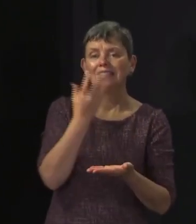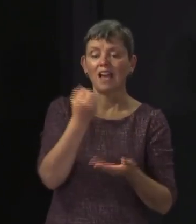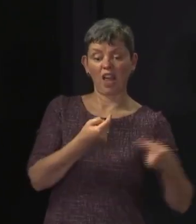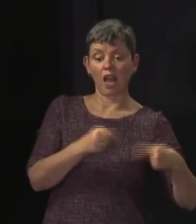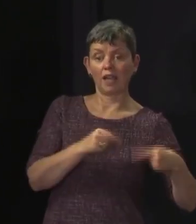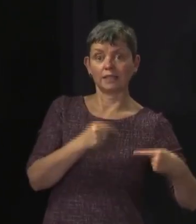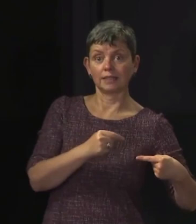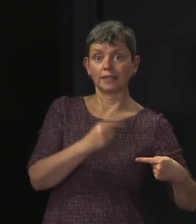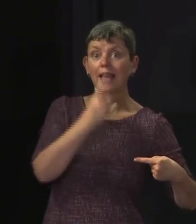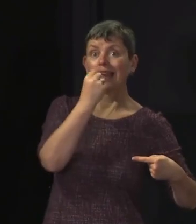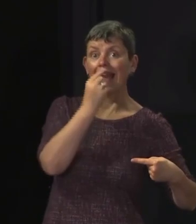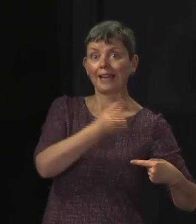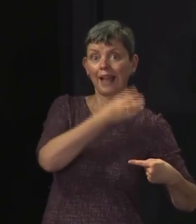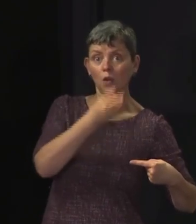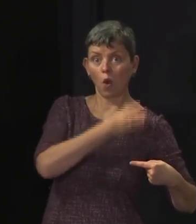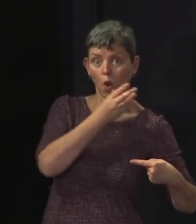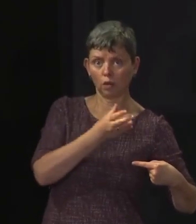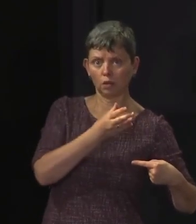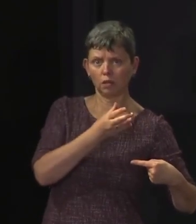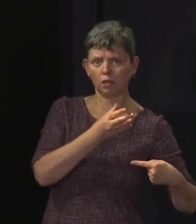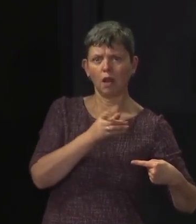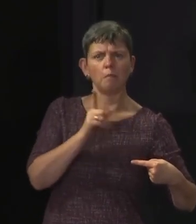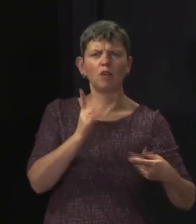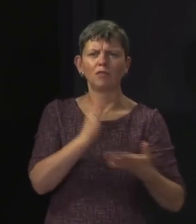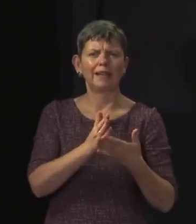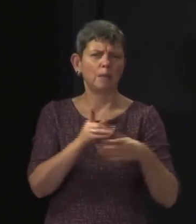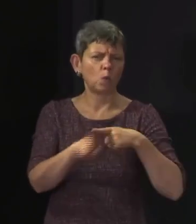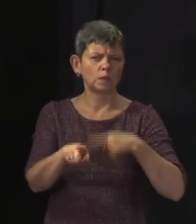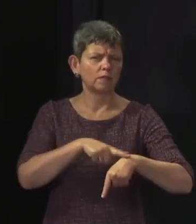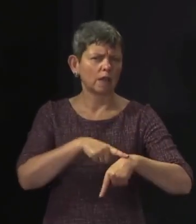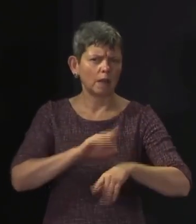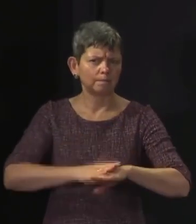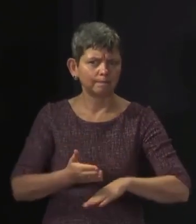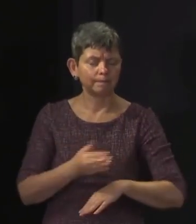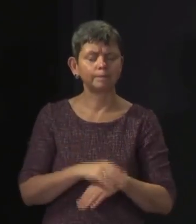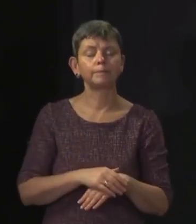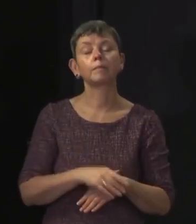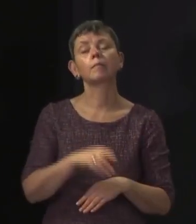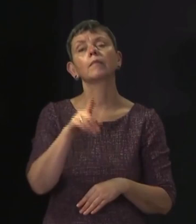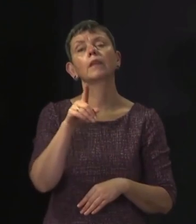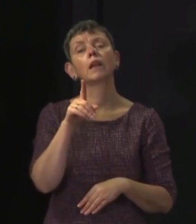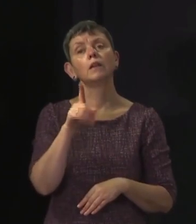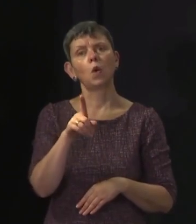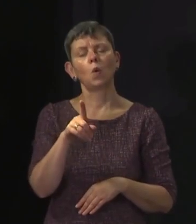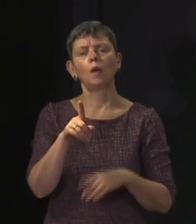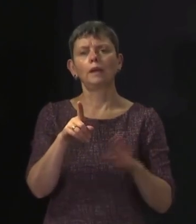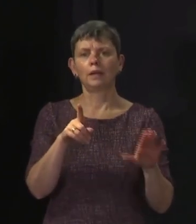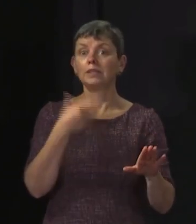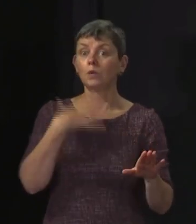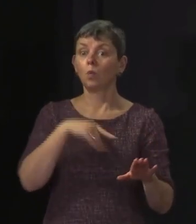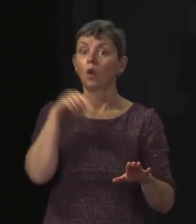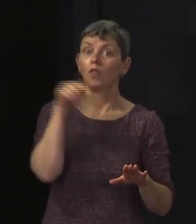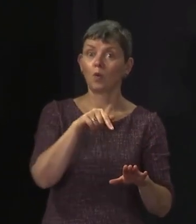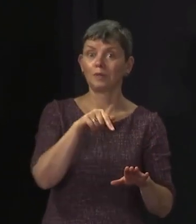even though serving alcohol is very, very incidental to their business. And what I announced the other day would have forced these